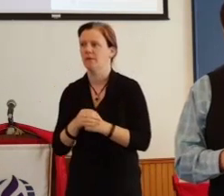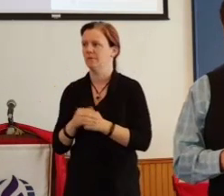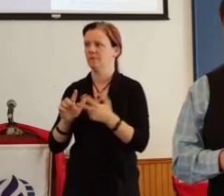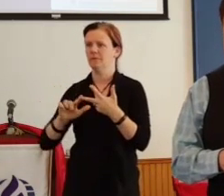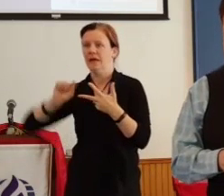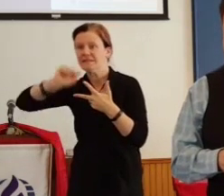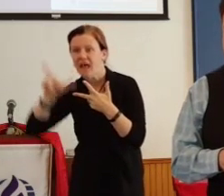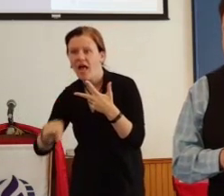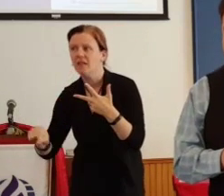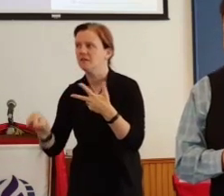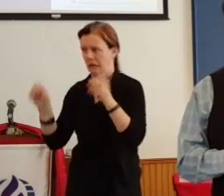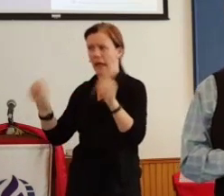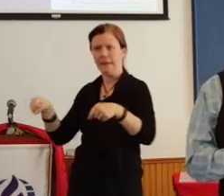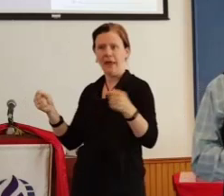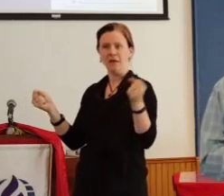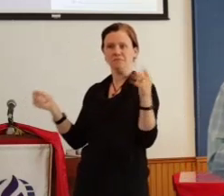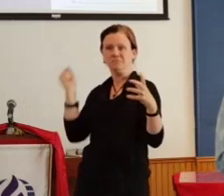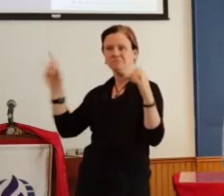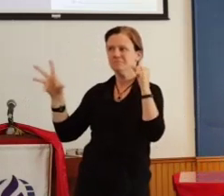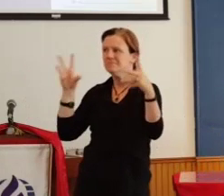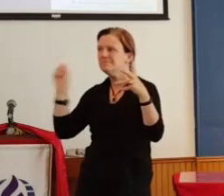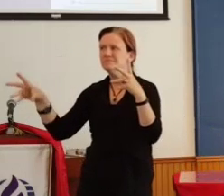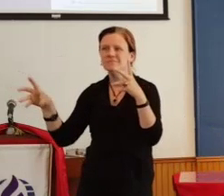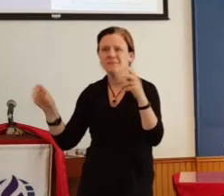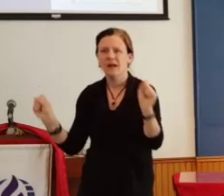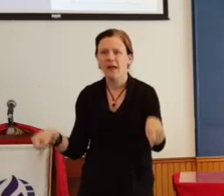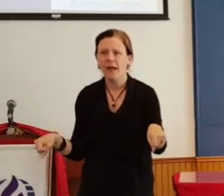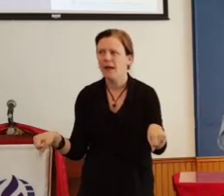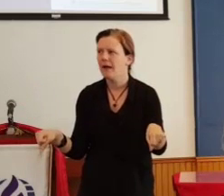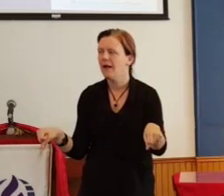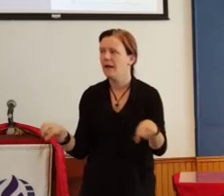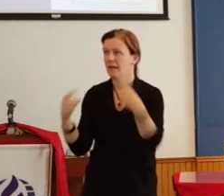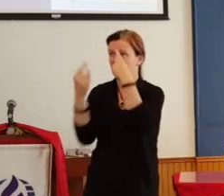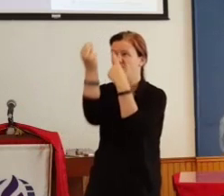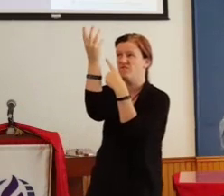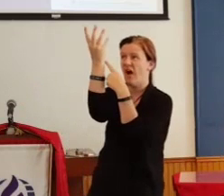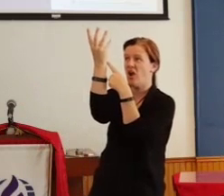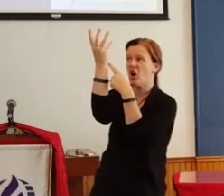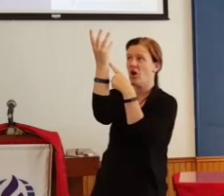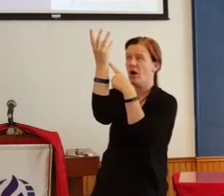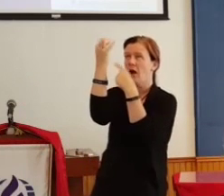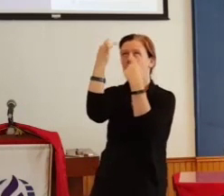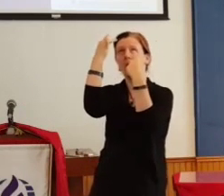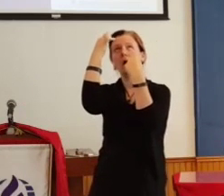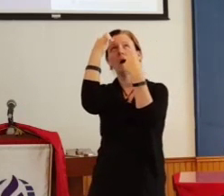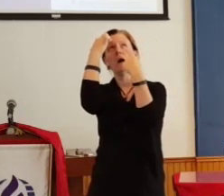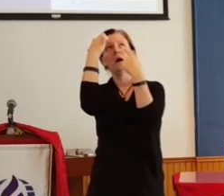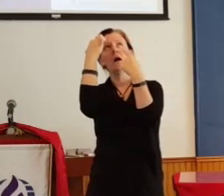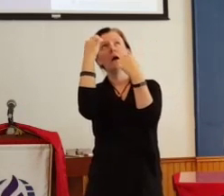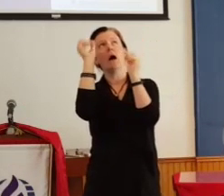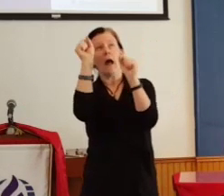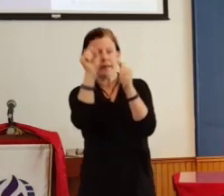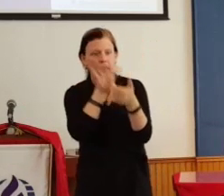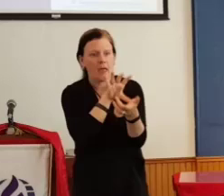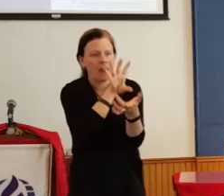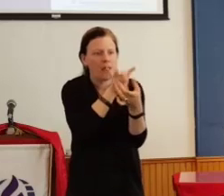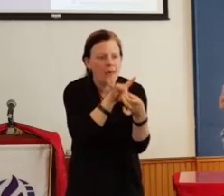Something about these tongues of fire, they've given us the ability to reach out to others with those that we